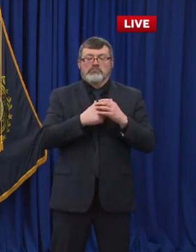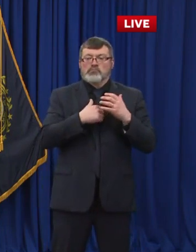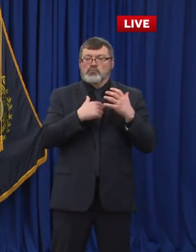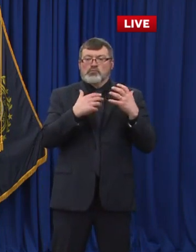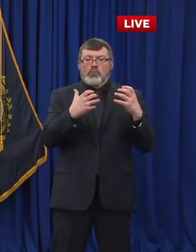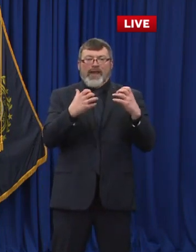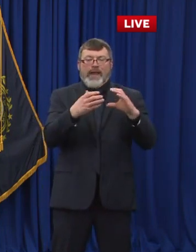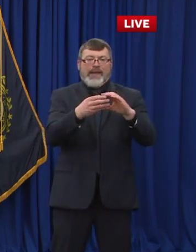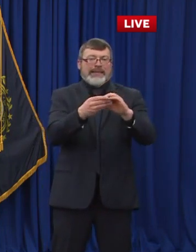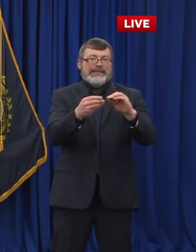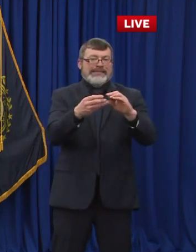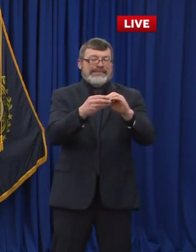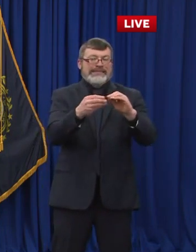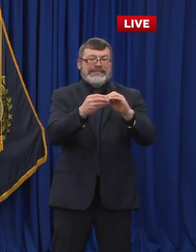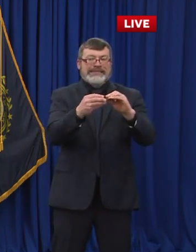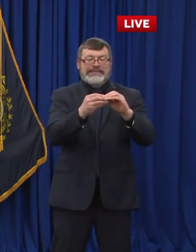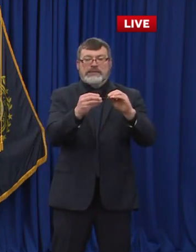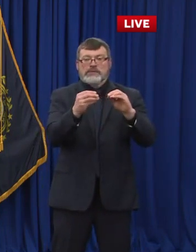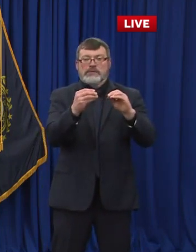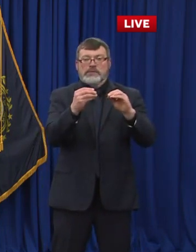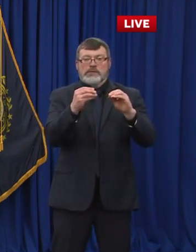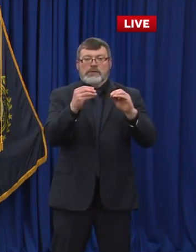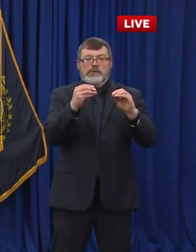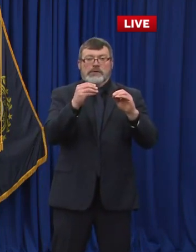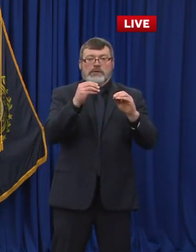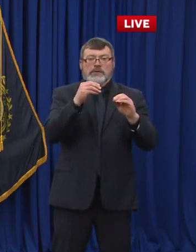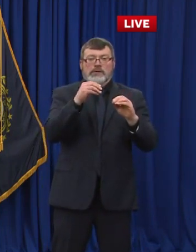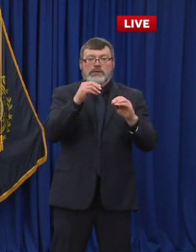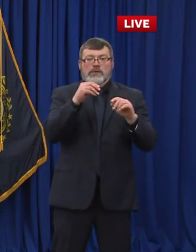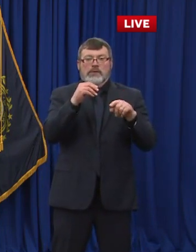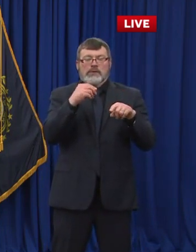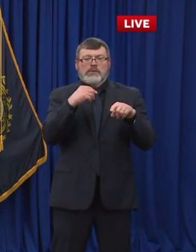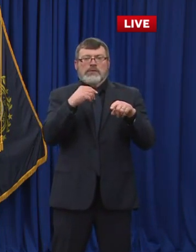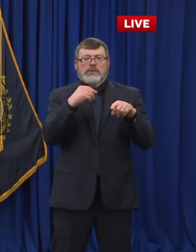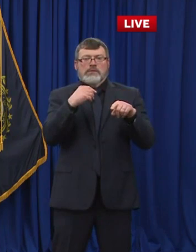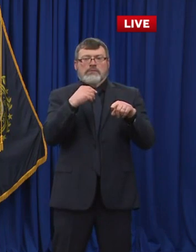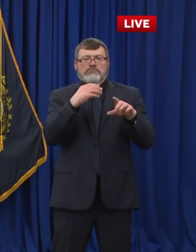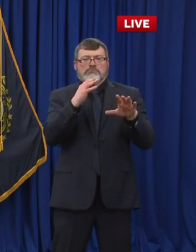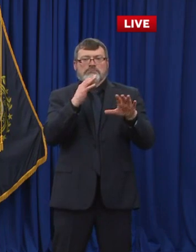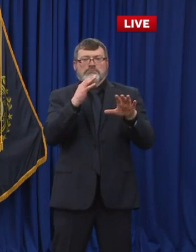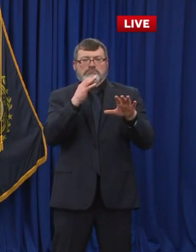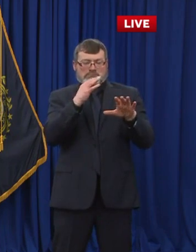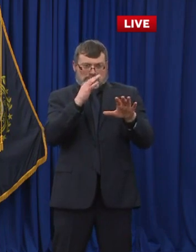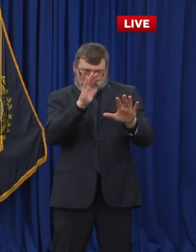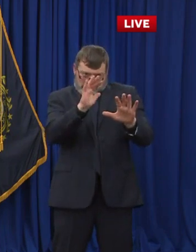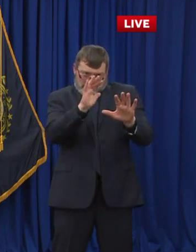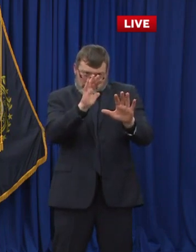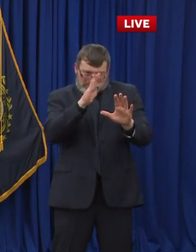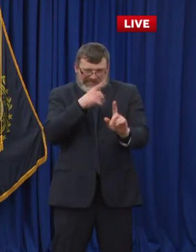Department of Health and Human Services taking around behavioral health and mental health for children. Um,